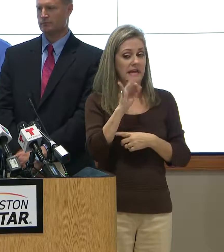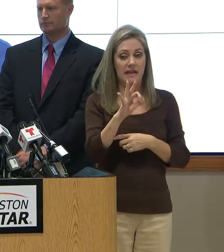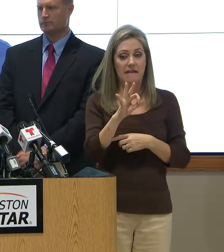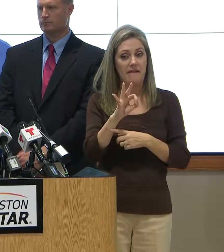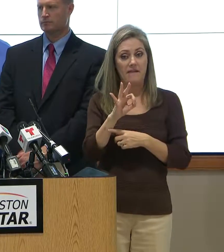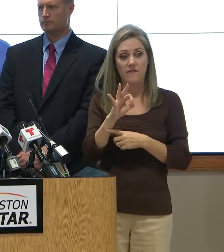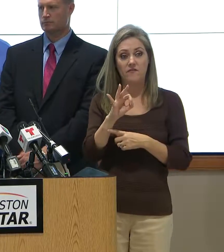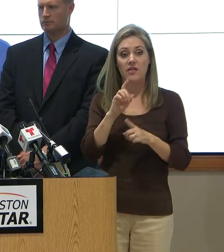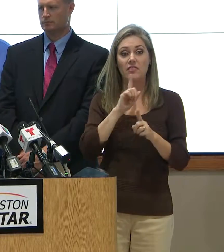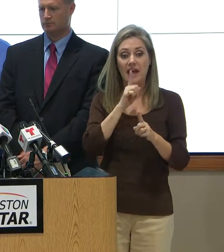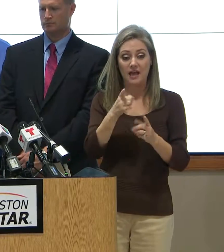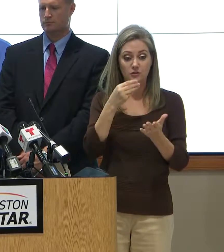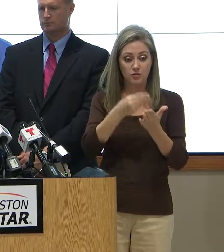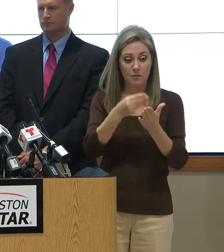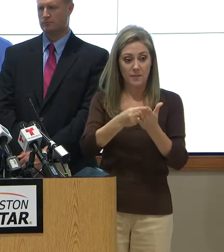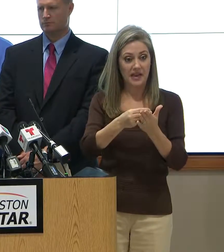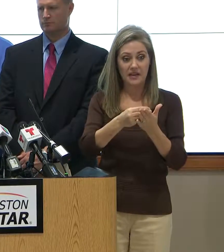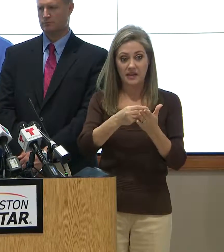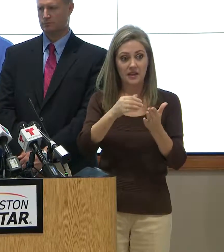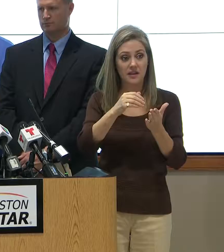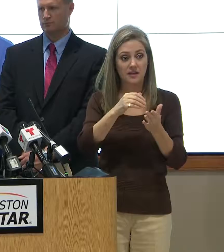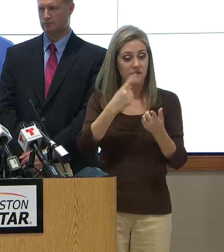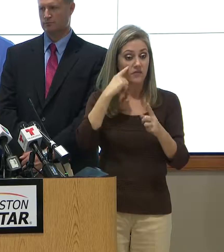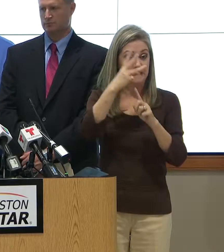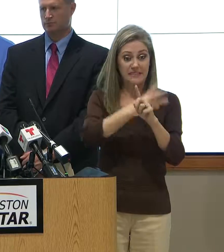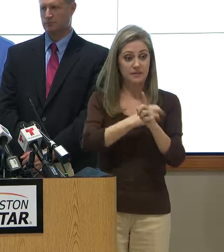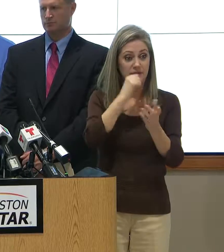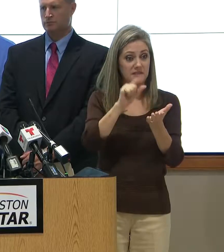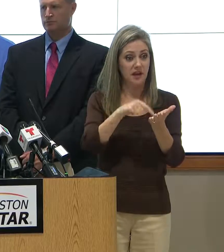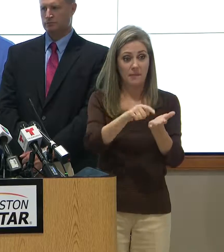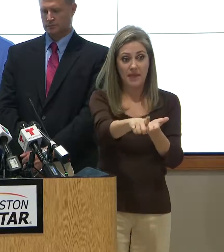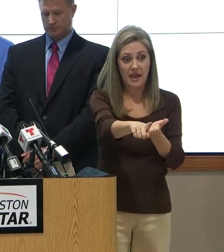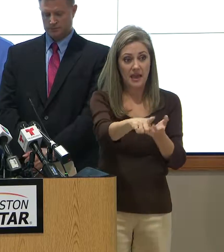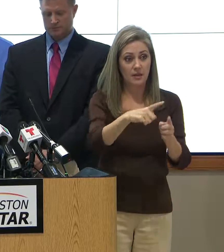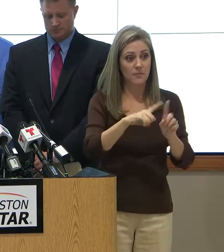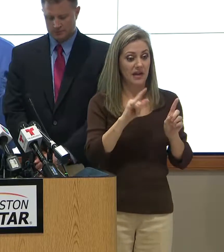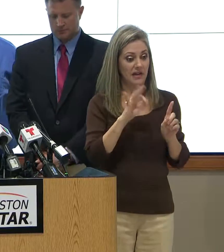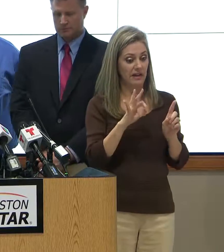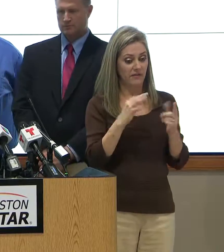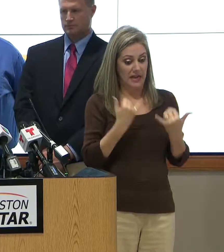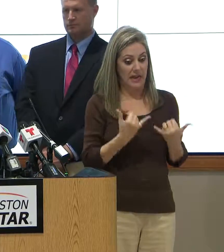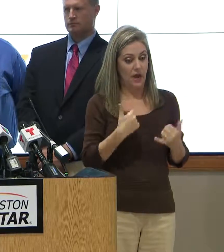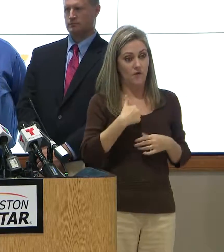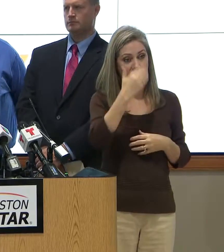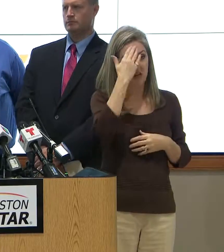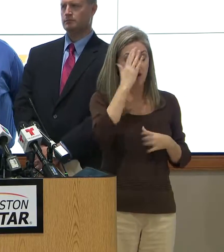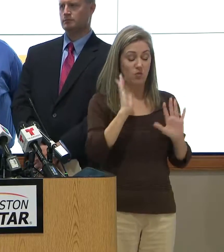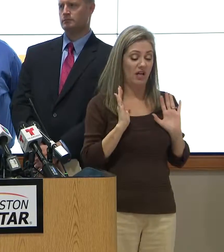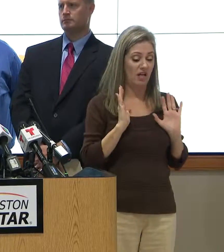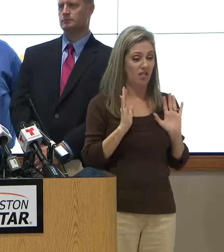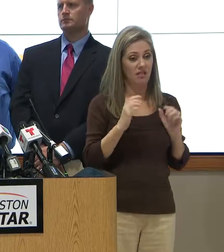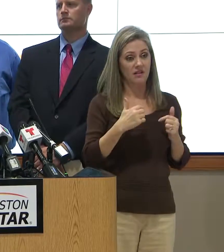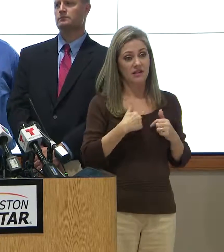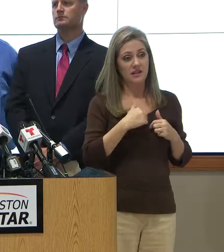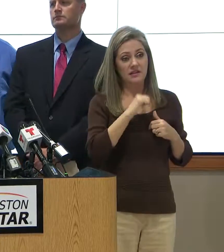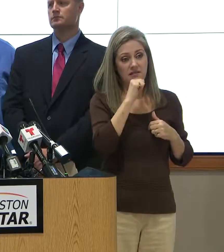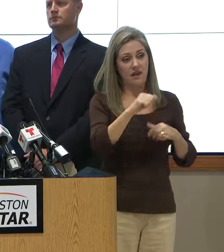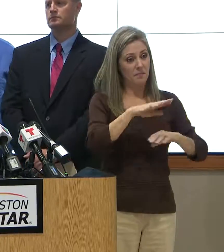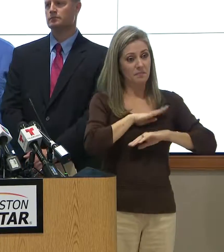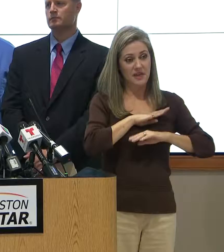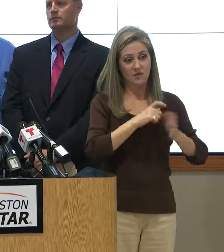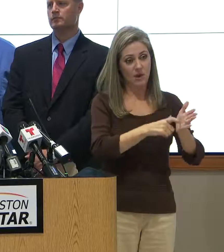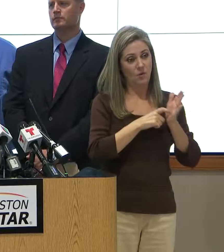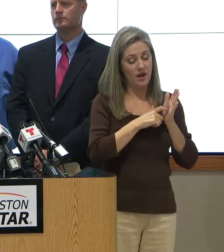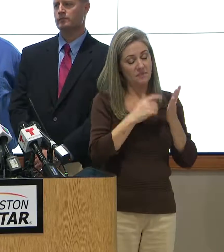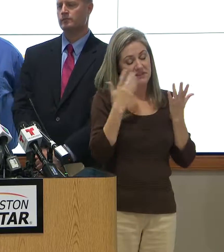occur for six months, as long as a person knows not to concern themselves about rebuilding because they're going to be